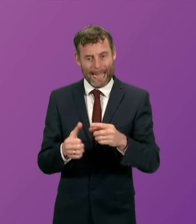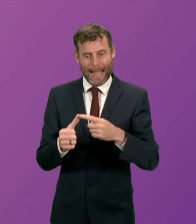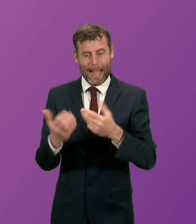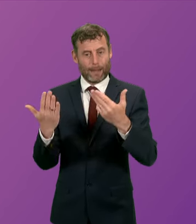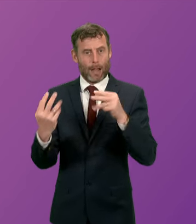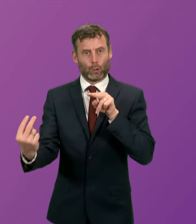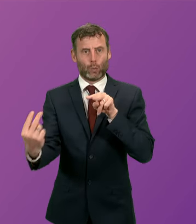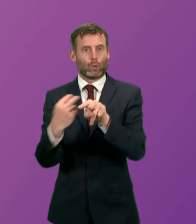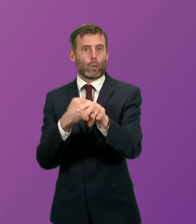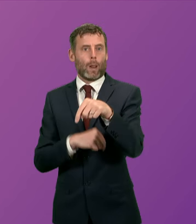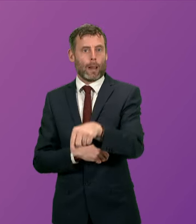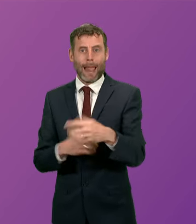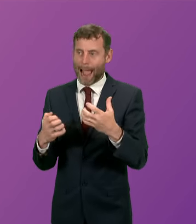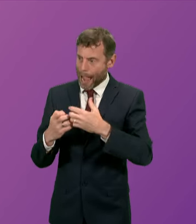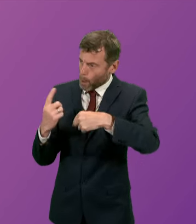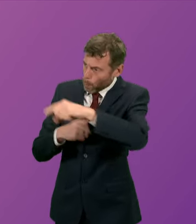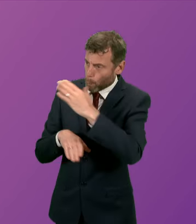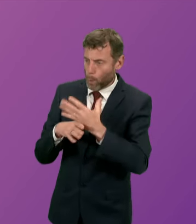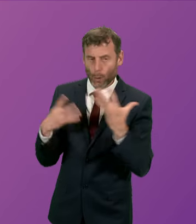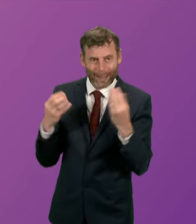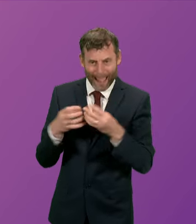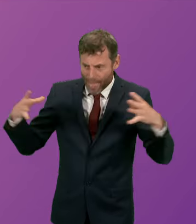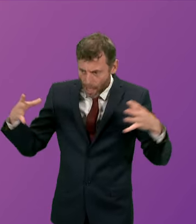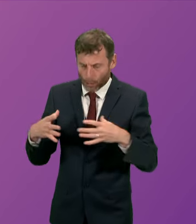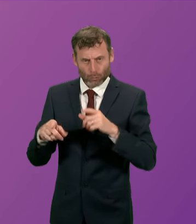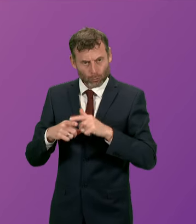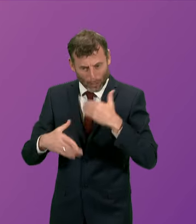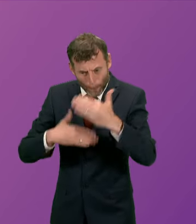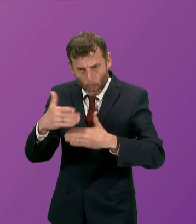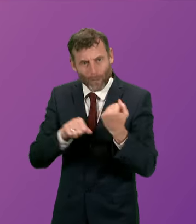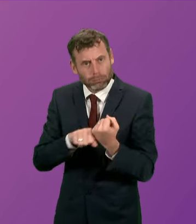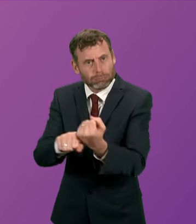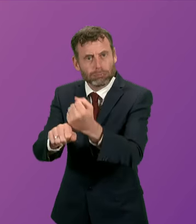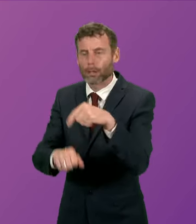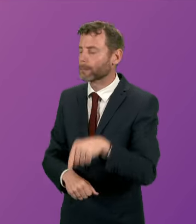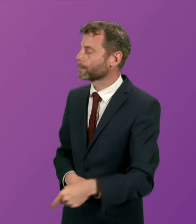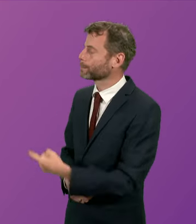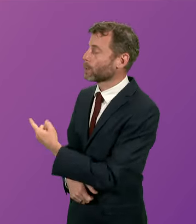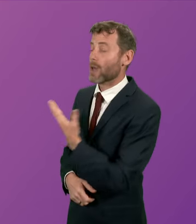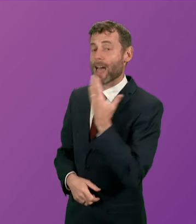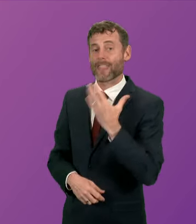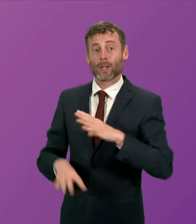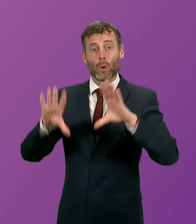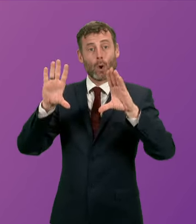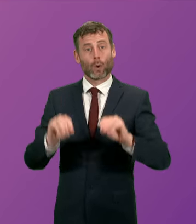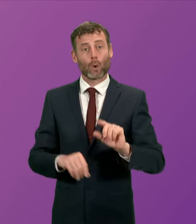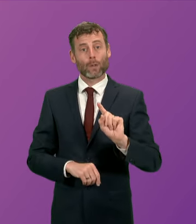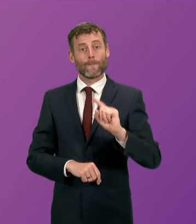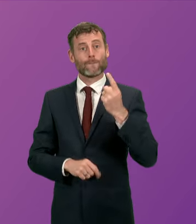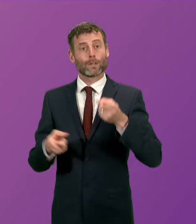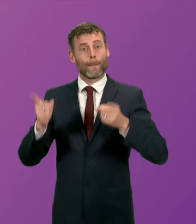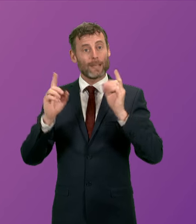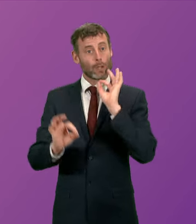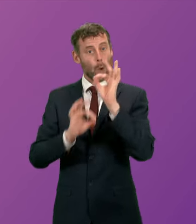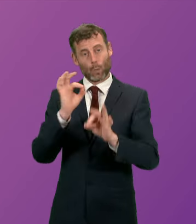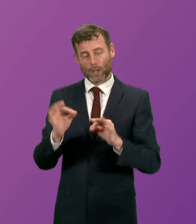how we might act together to try to accelerate the proposals that are before us Thank you That concludes First Minister's questions The